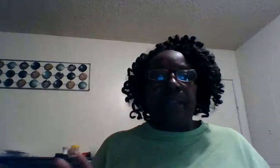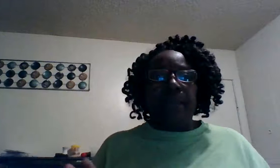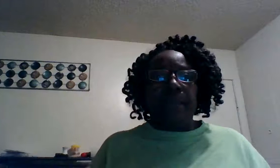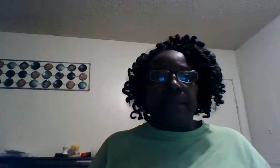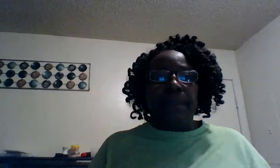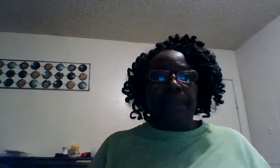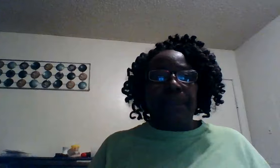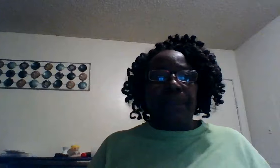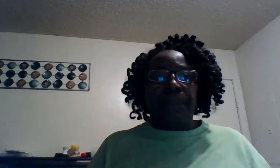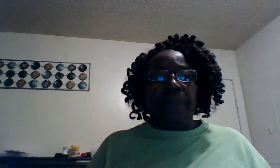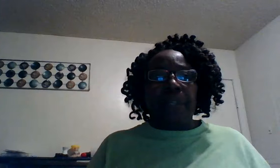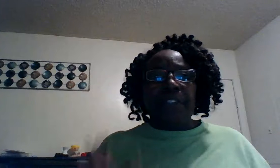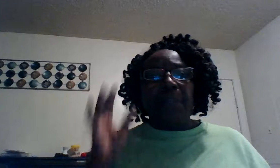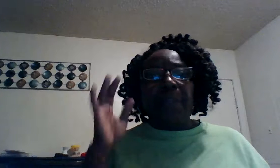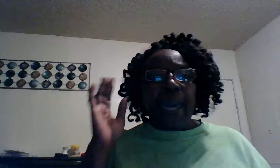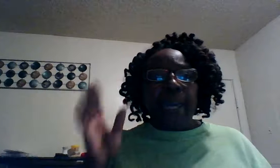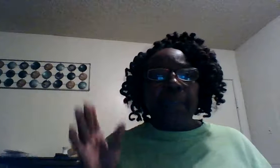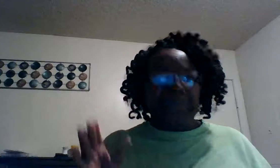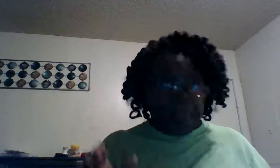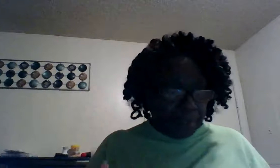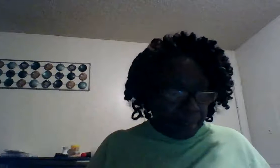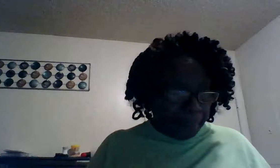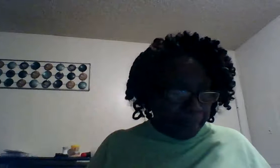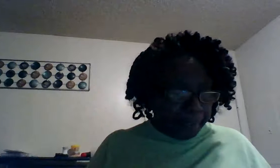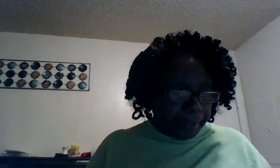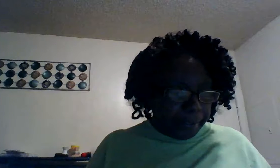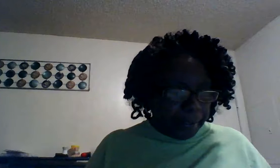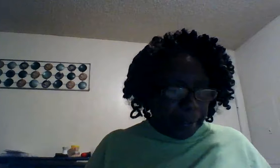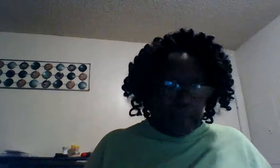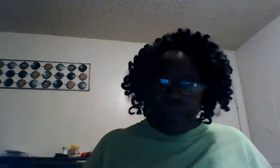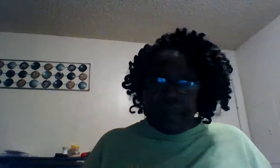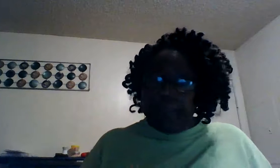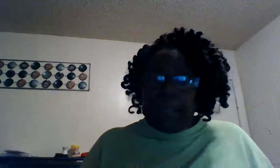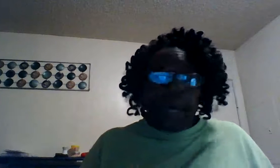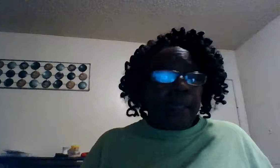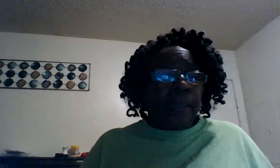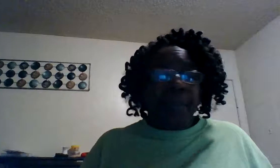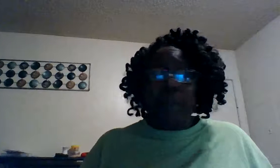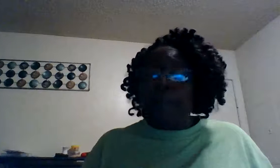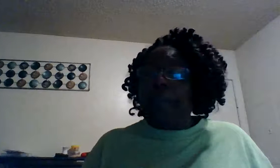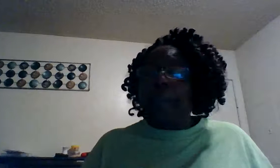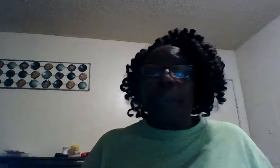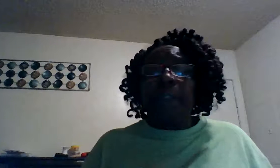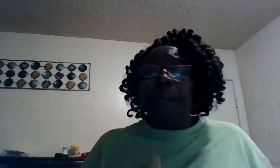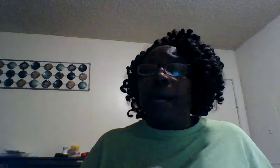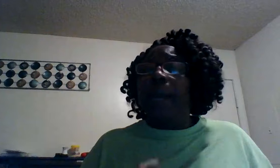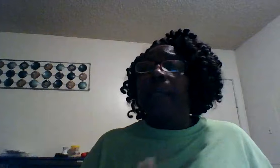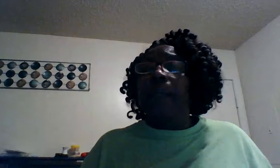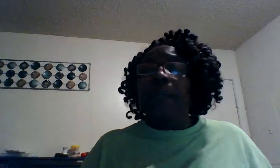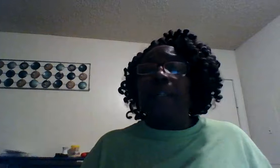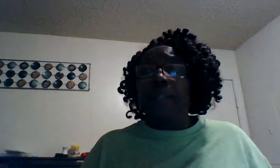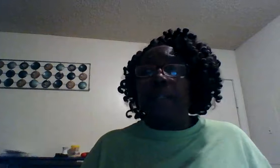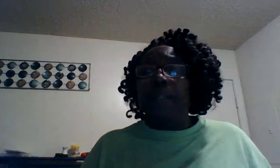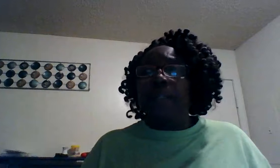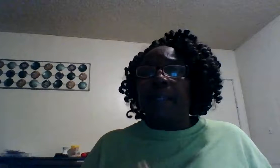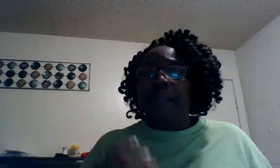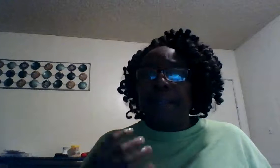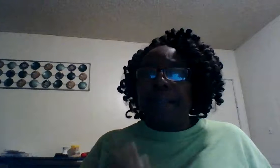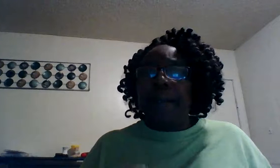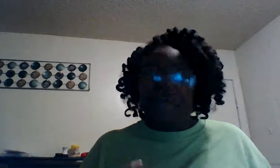to be able to separate god love no matter what god love us he love